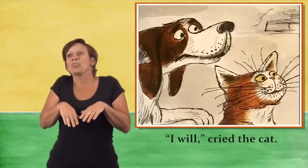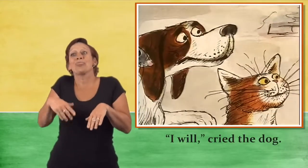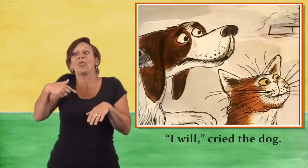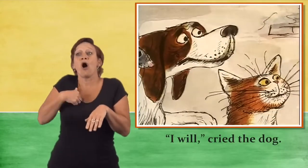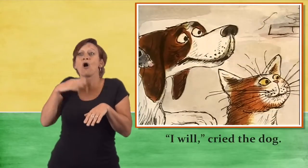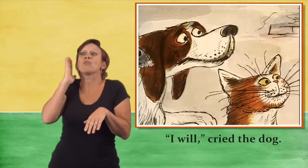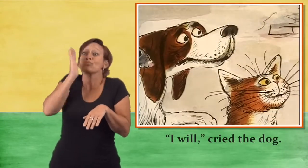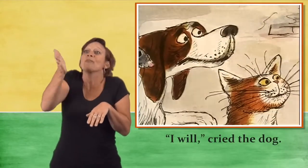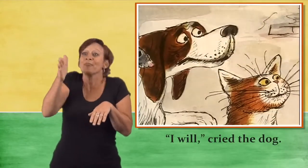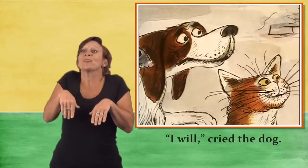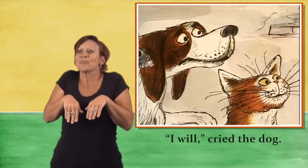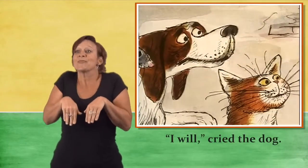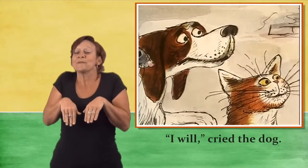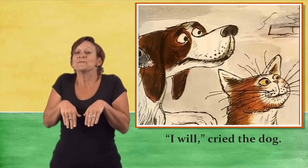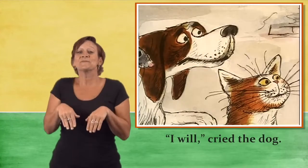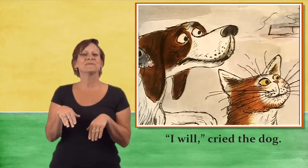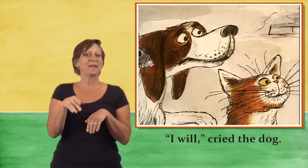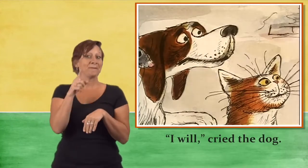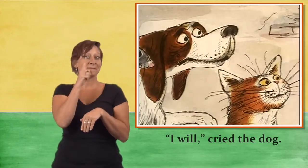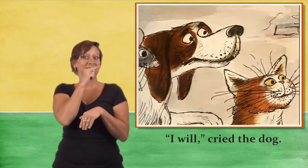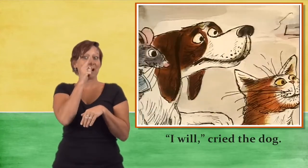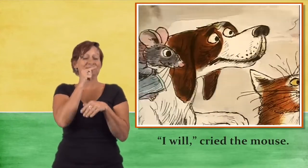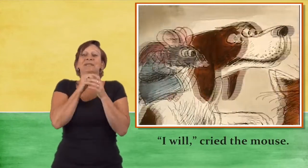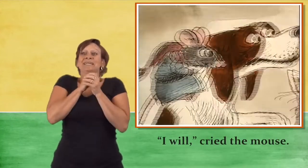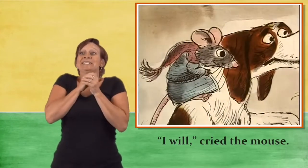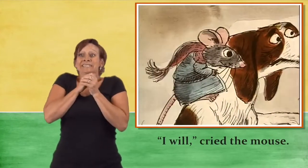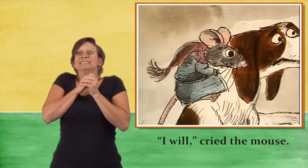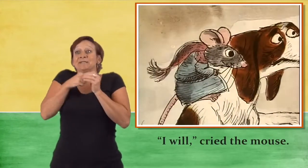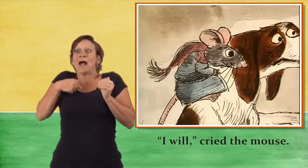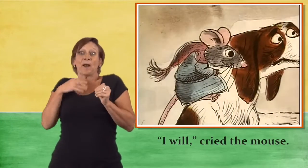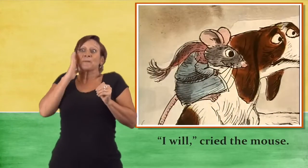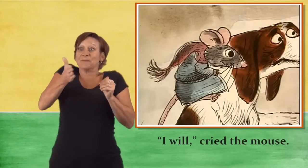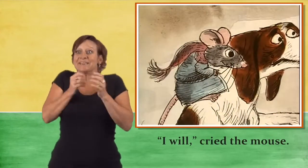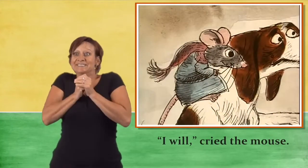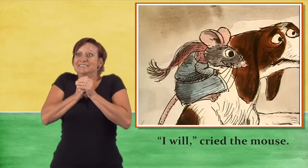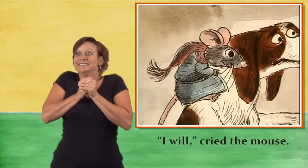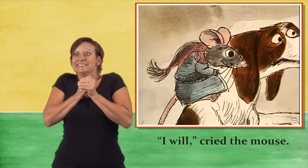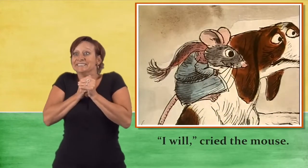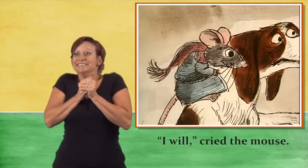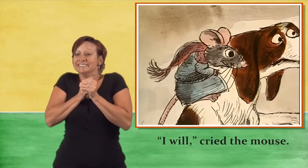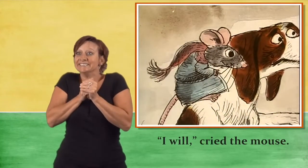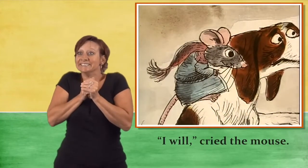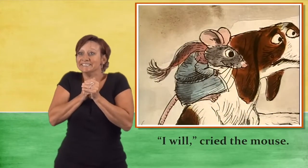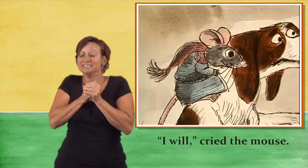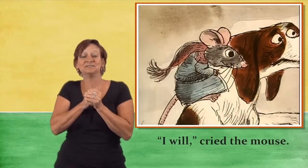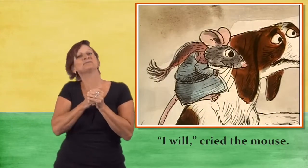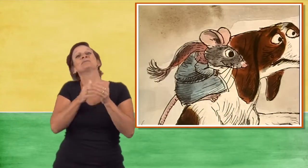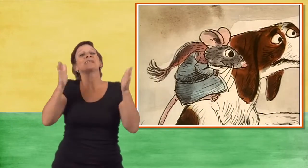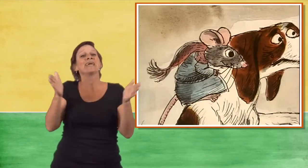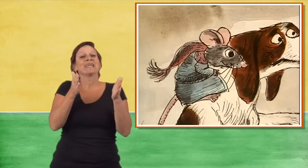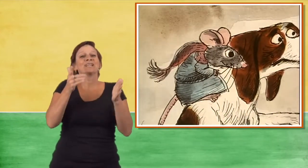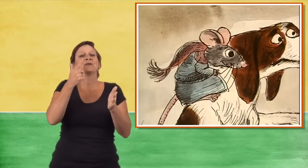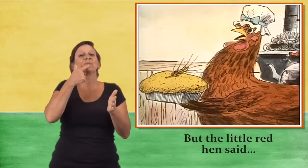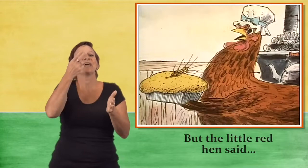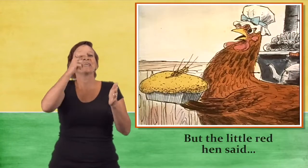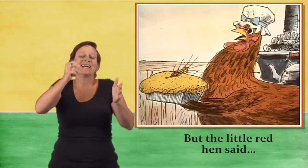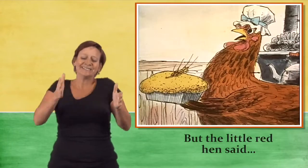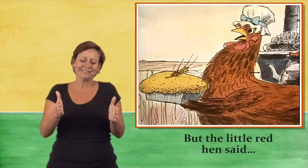I will, cried the dog. I will, cried the mouse. But the little